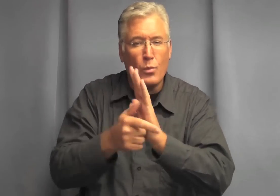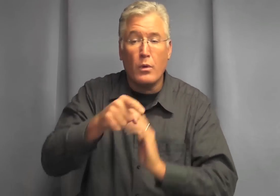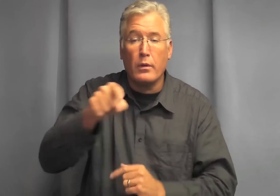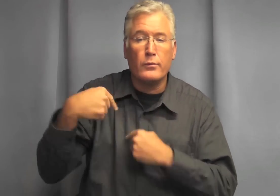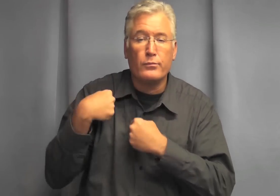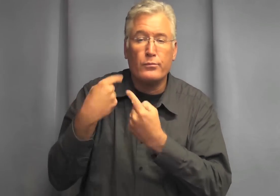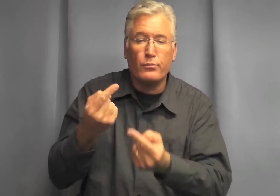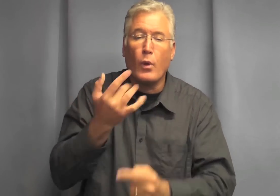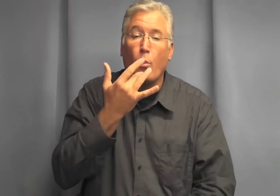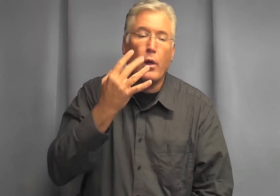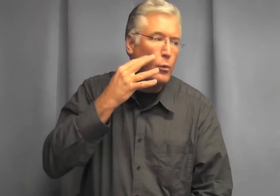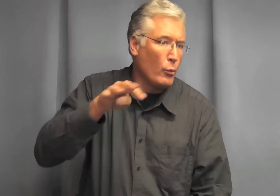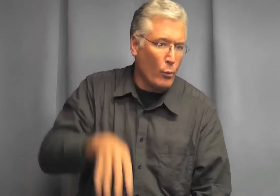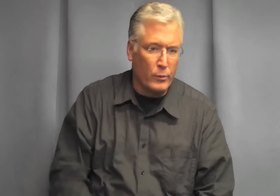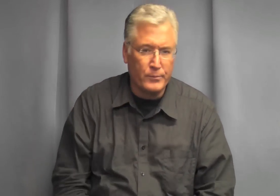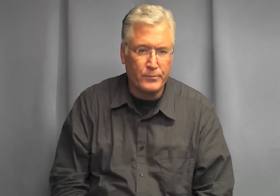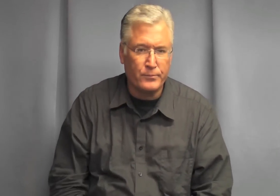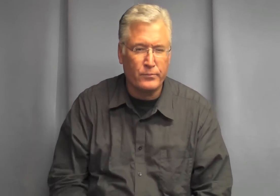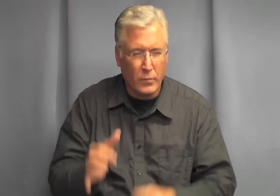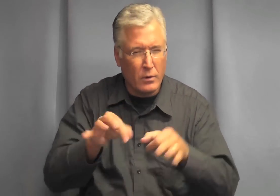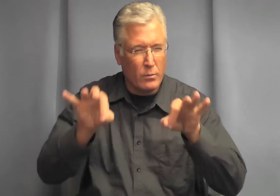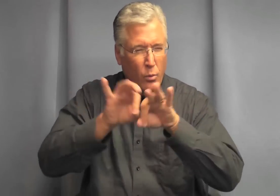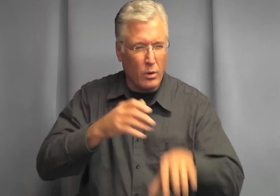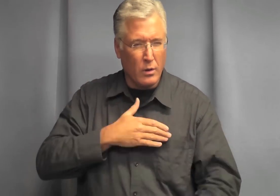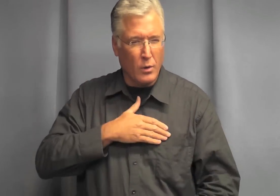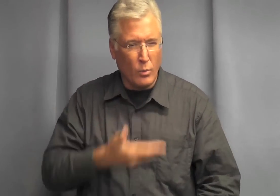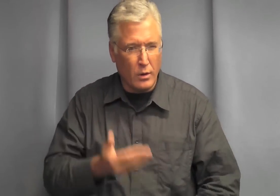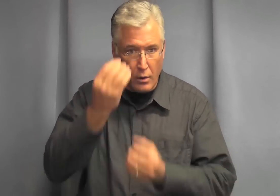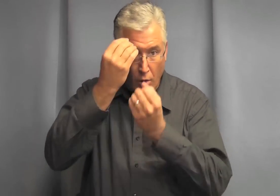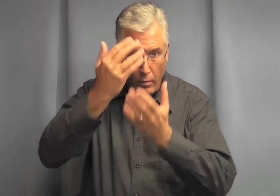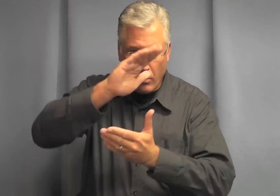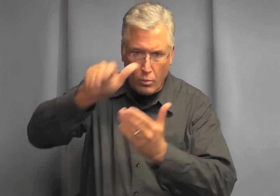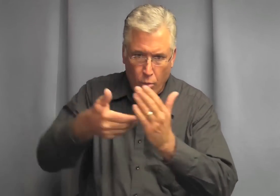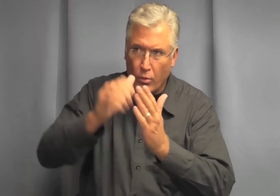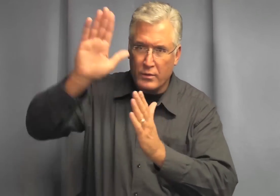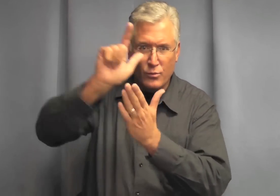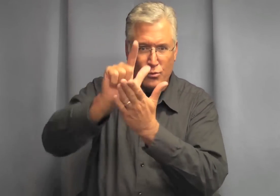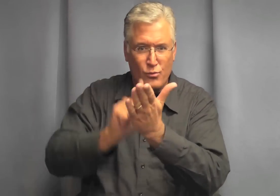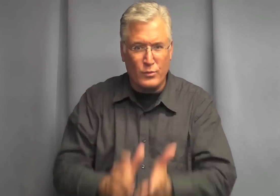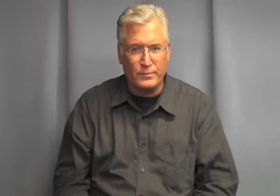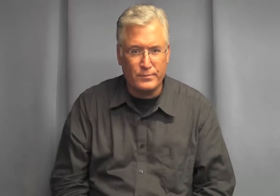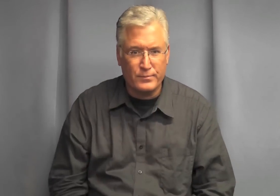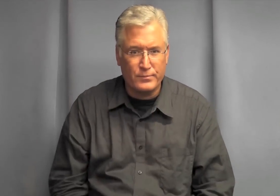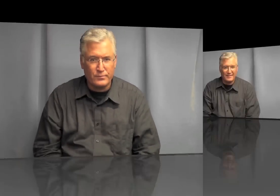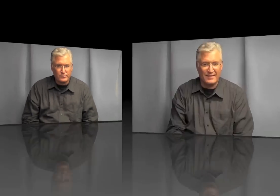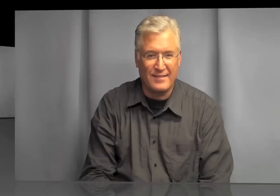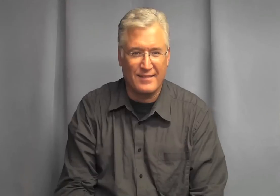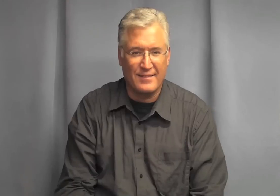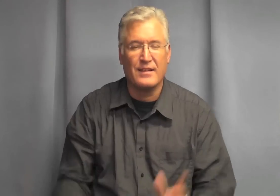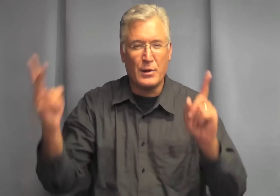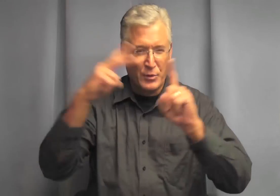and just some of them part of the law and some of them completely ignoring it if they were not willing to obey the law